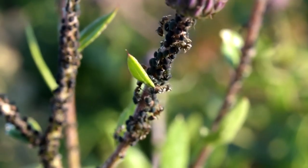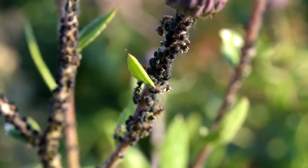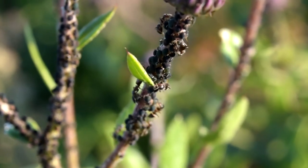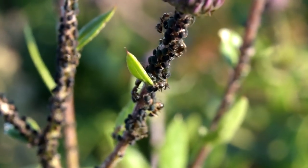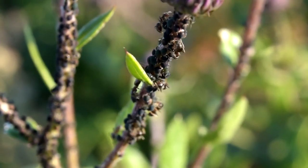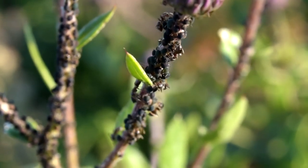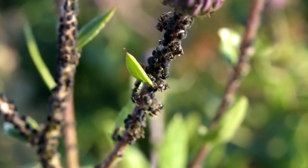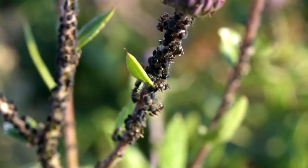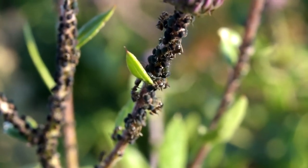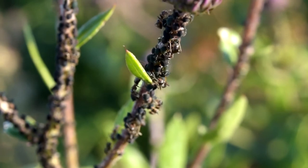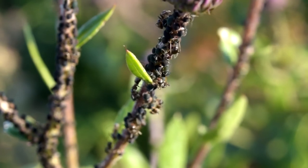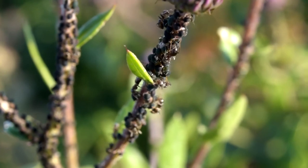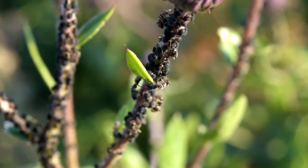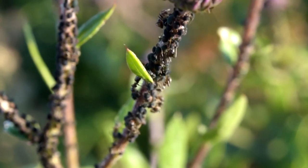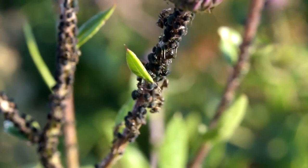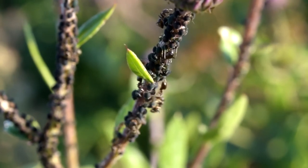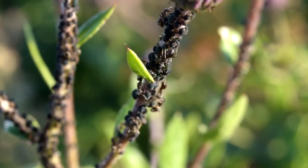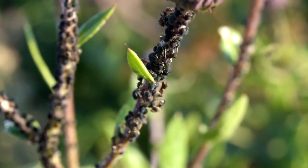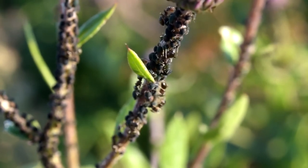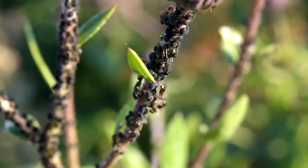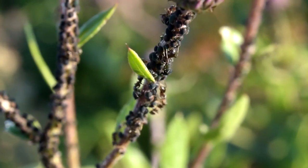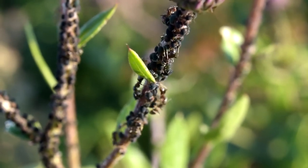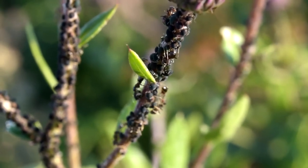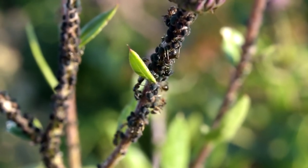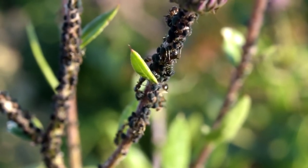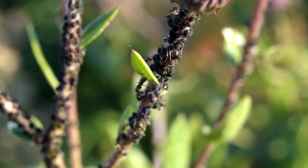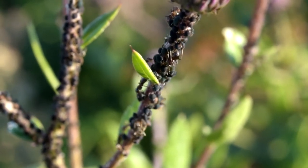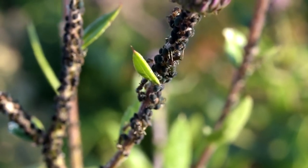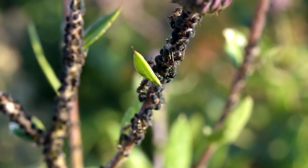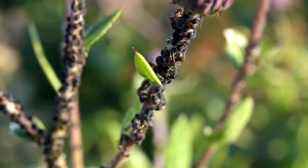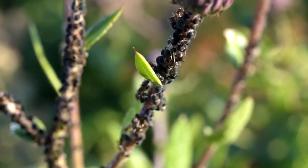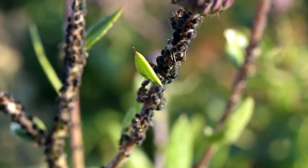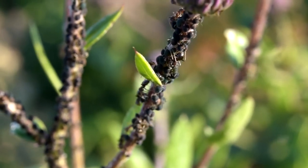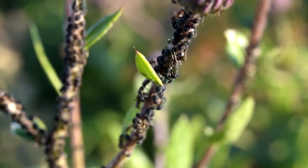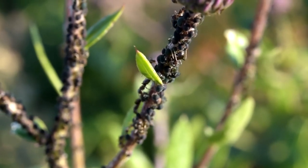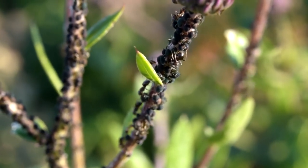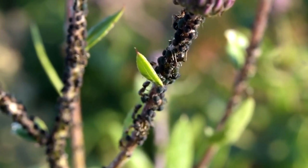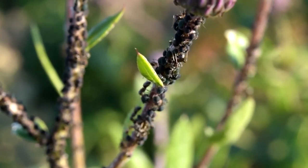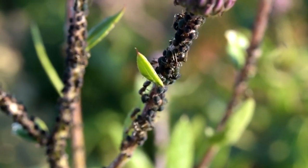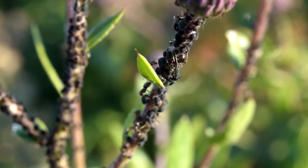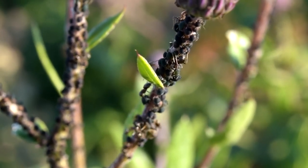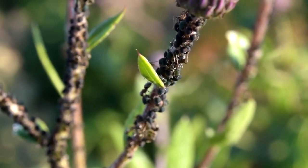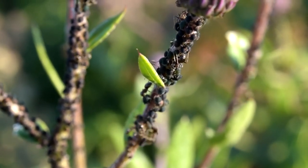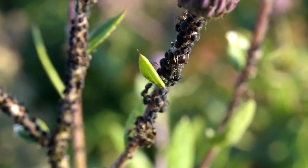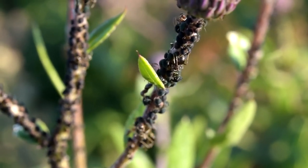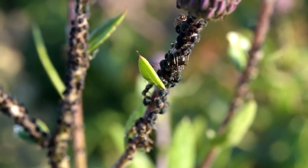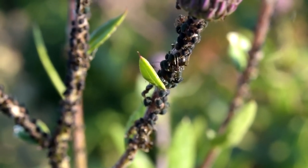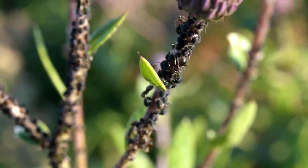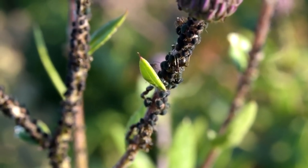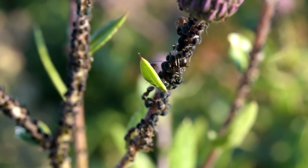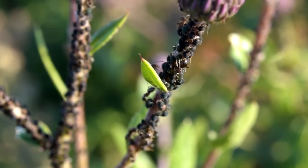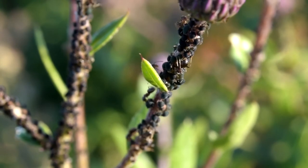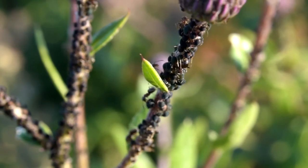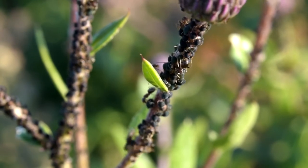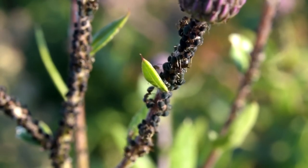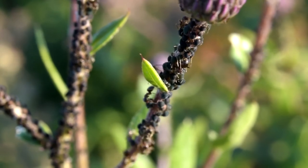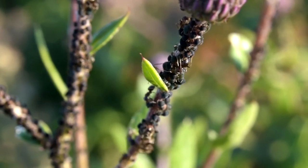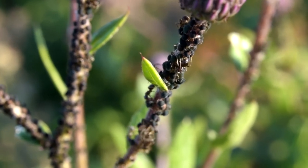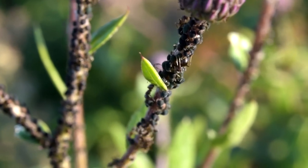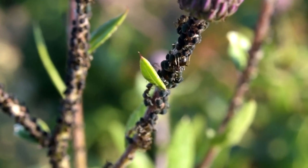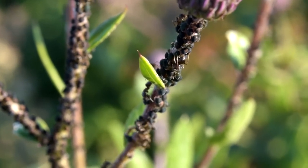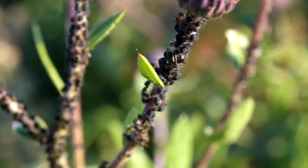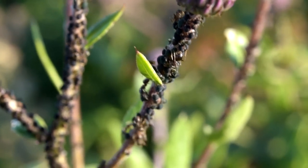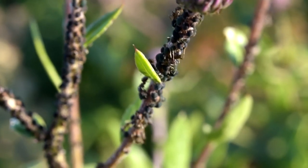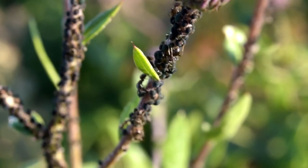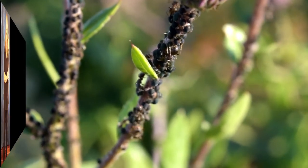secrete extra plant juices and the ants take the little drops of the plant juice and they take